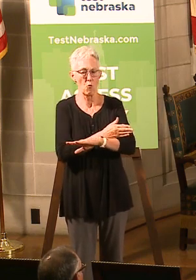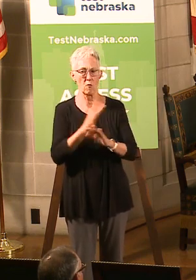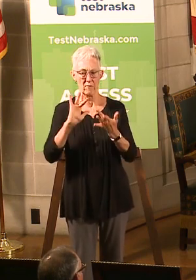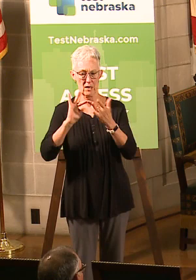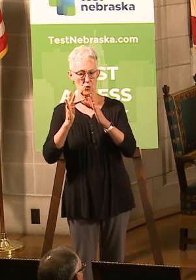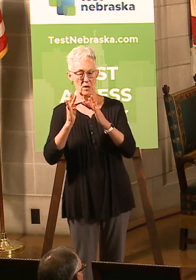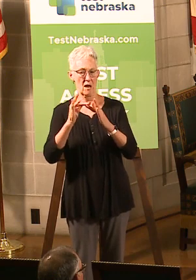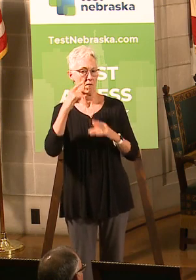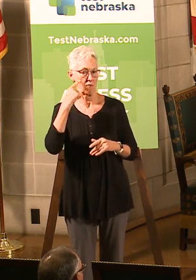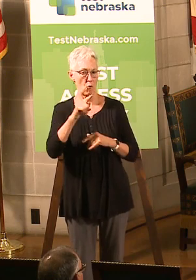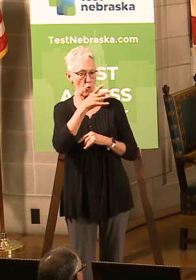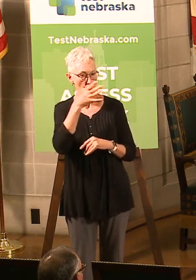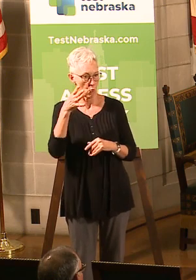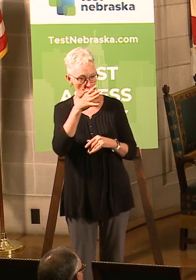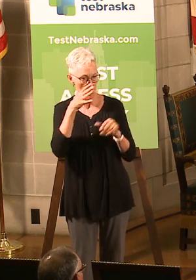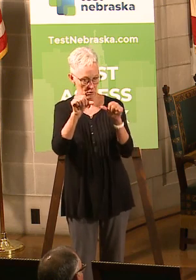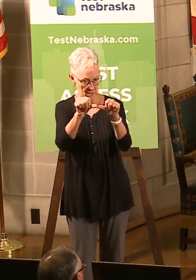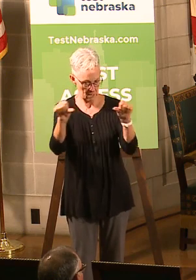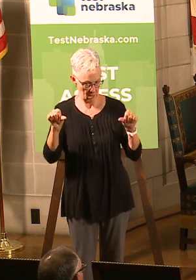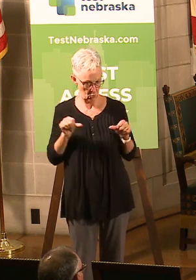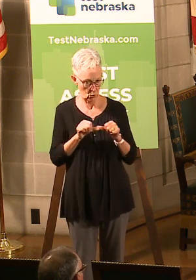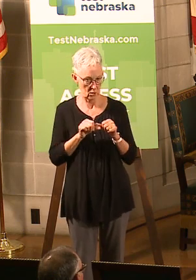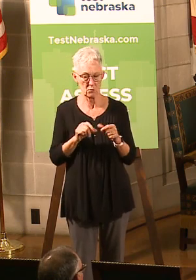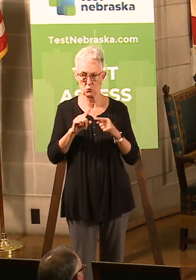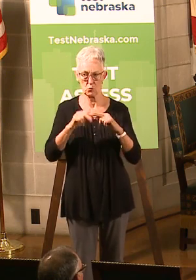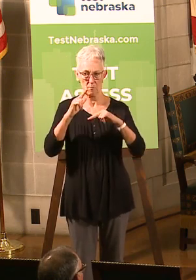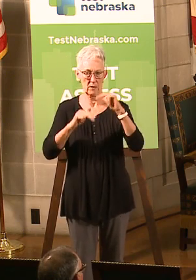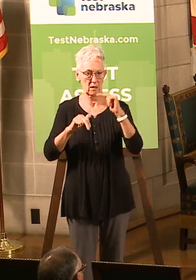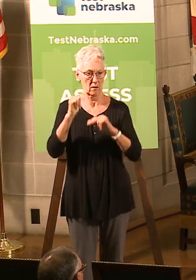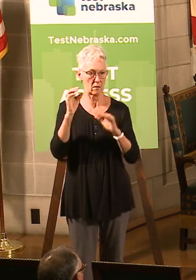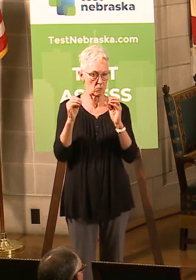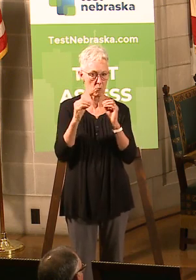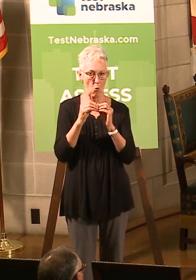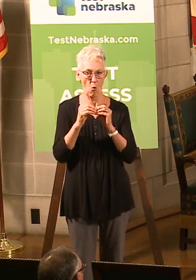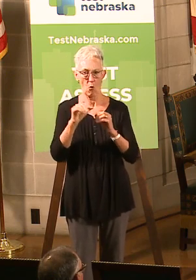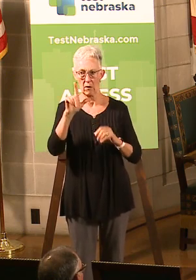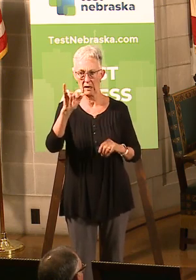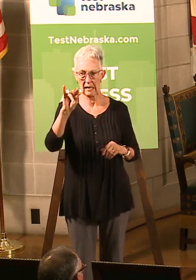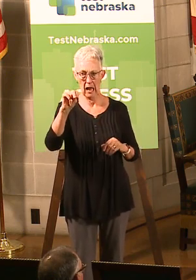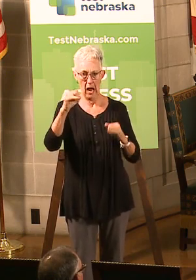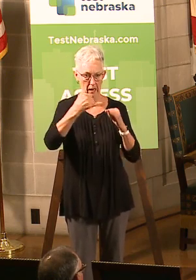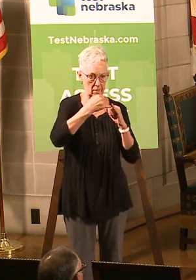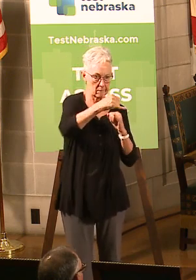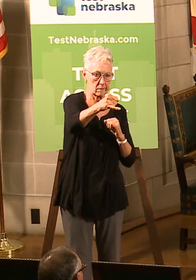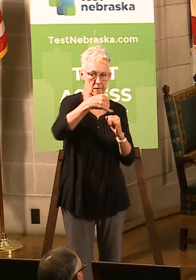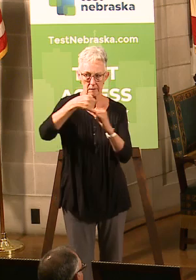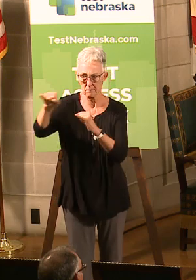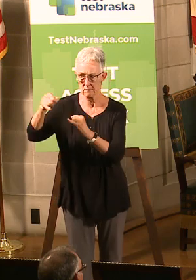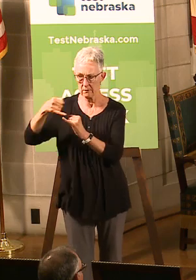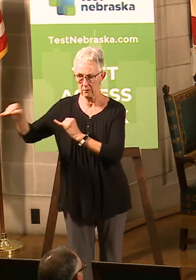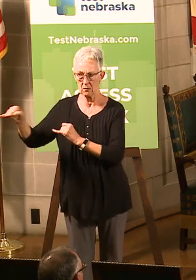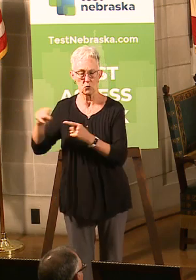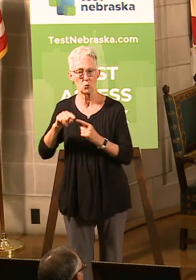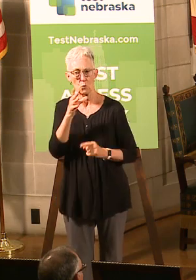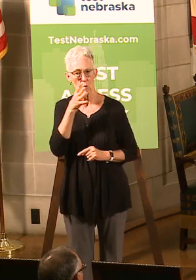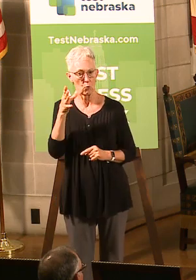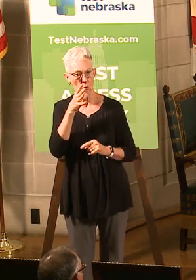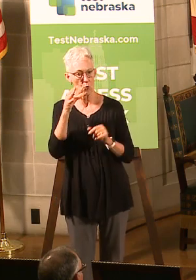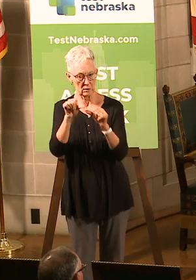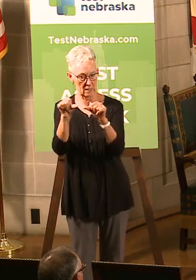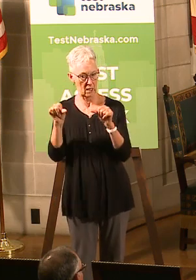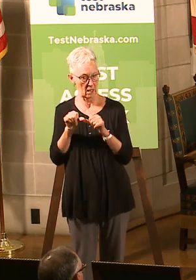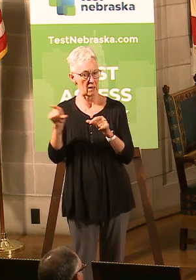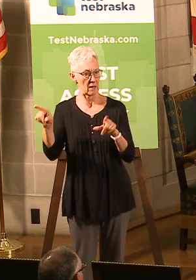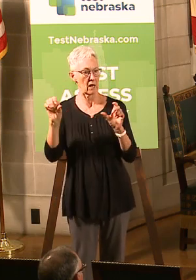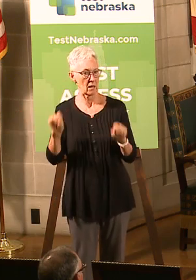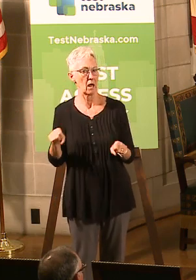that we've put in place to build infrastructure to be able to help communities that are impacted. again, remember that if now you're trying